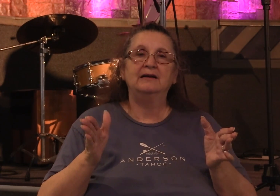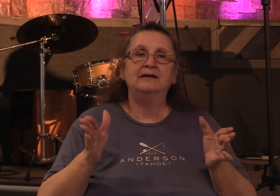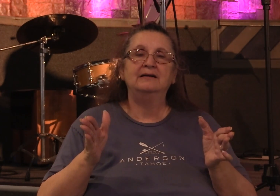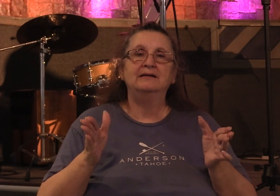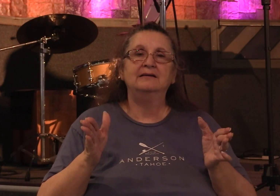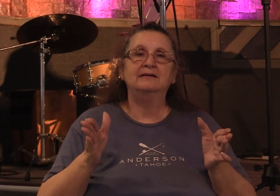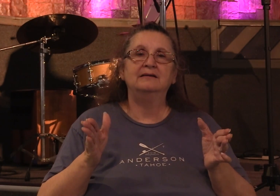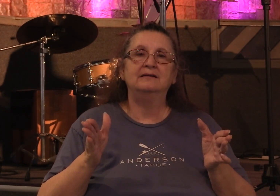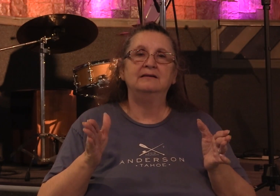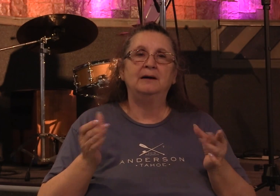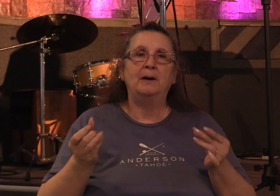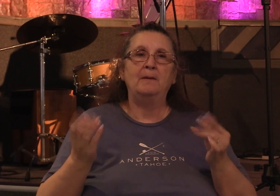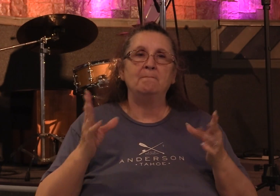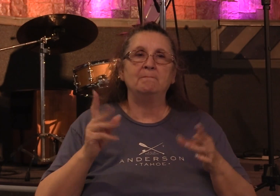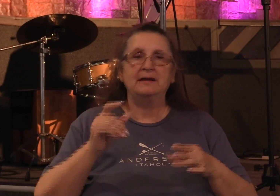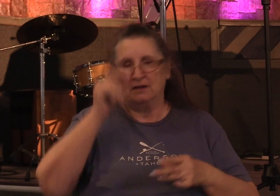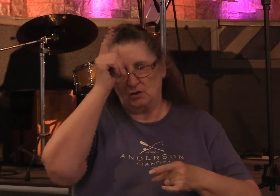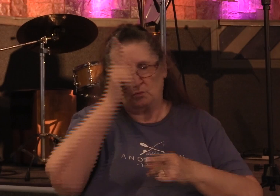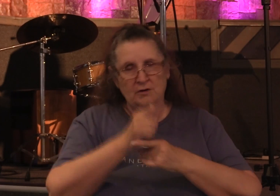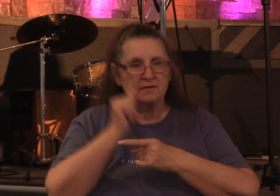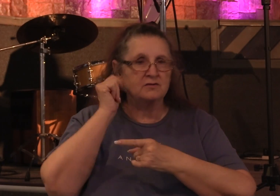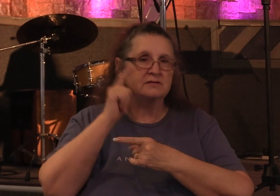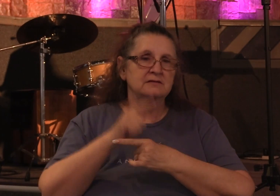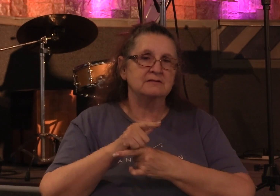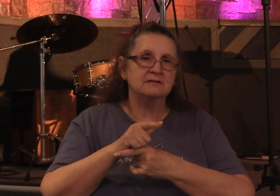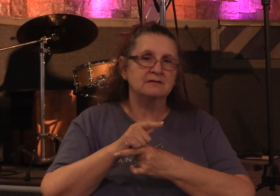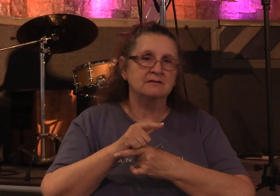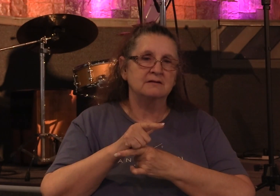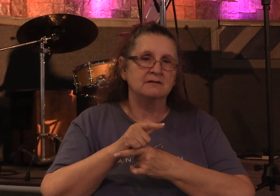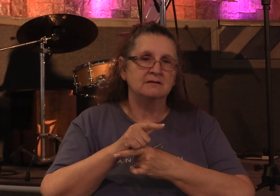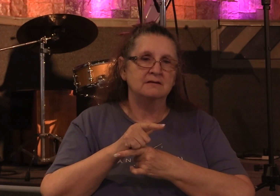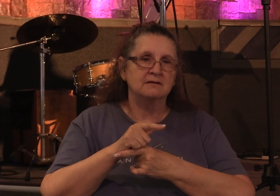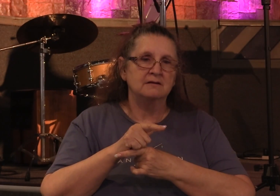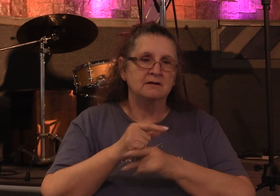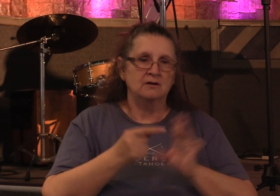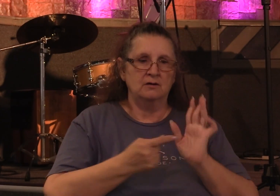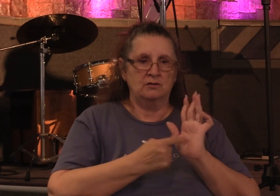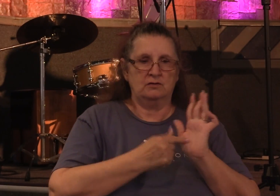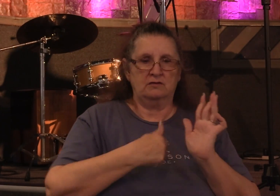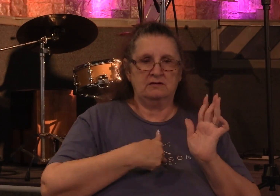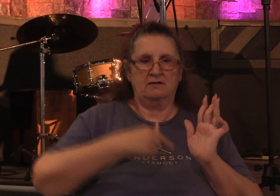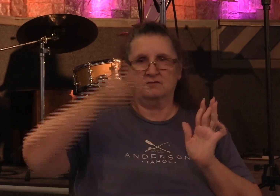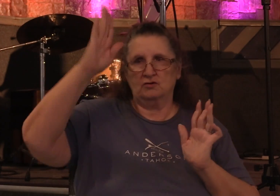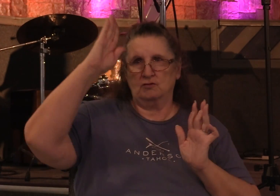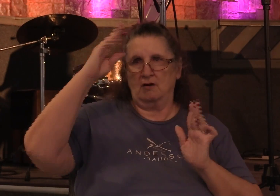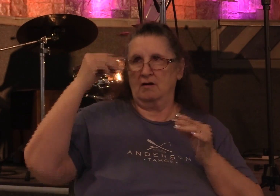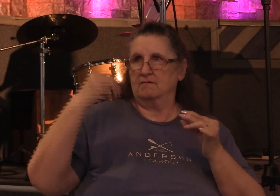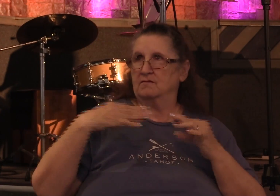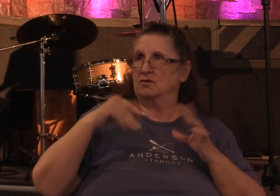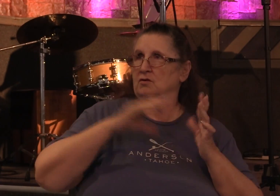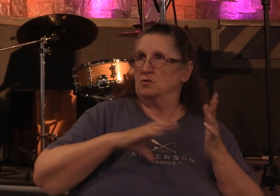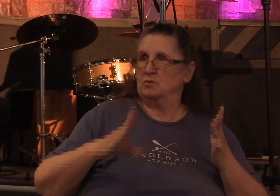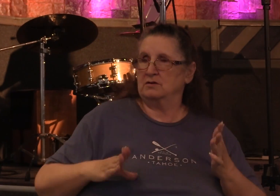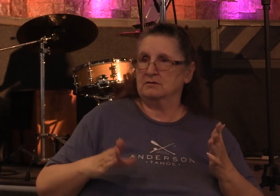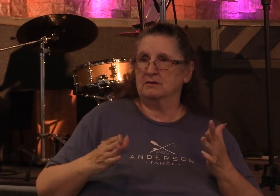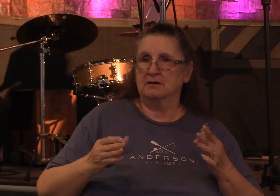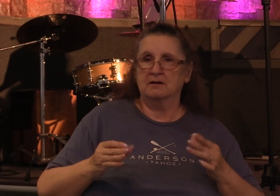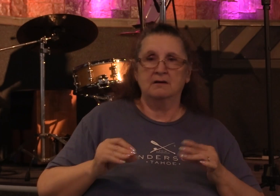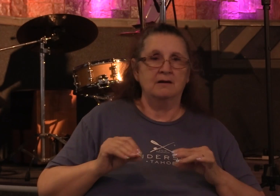there's many brothers and sisters that portray themselves as god fearing christians but have no problem getting